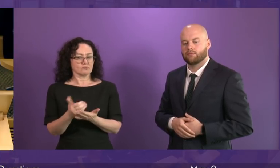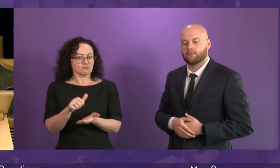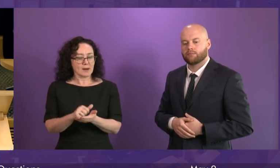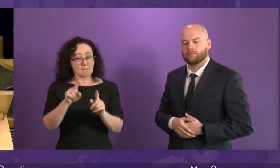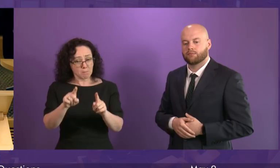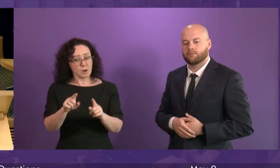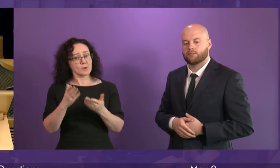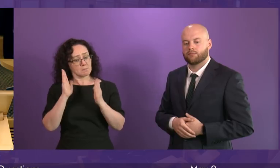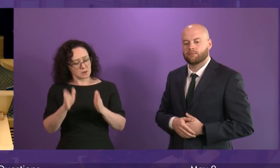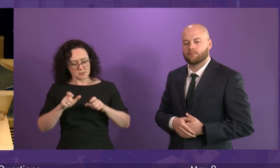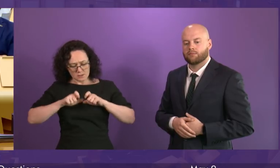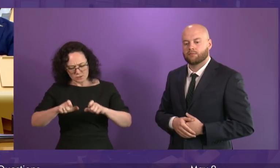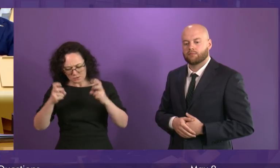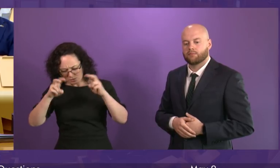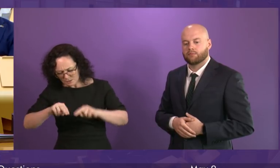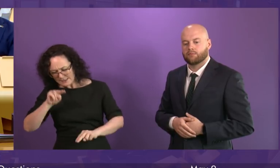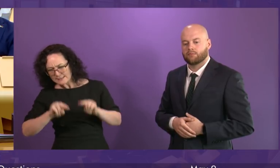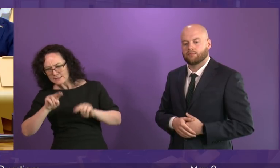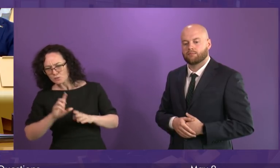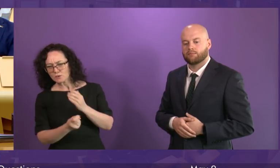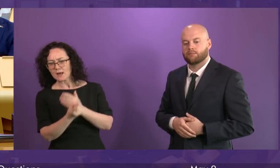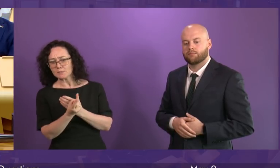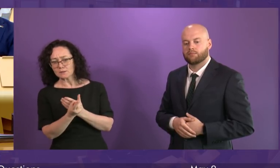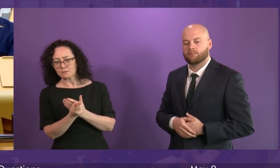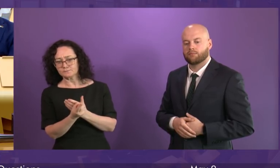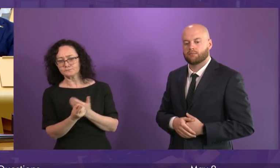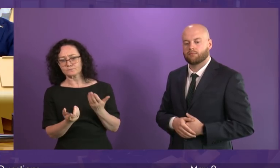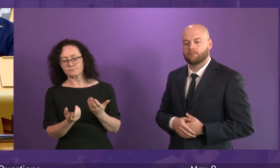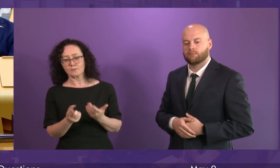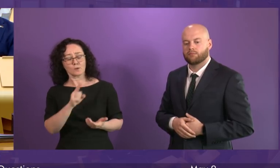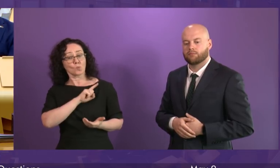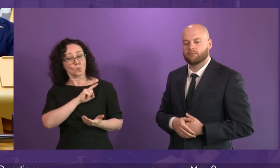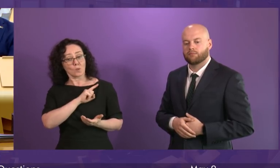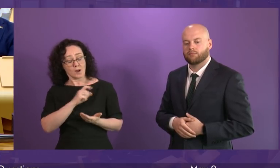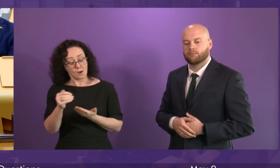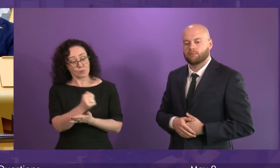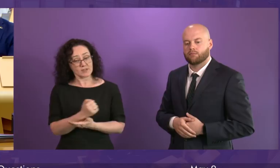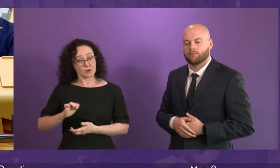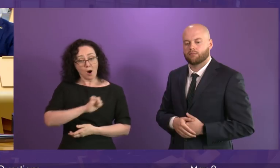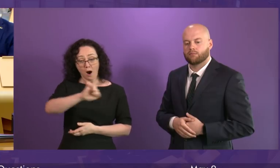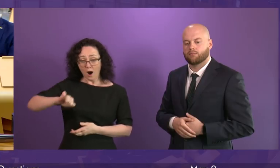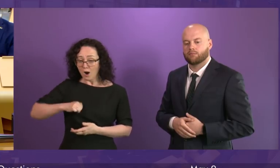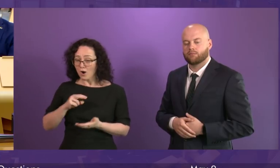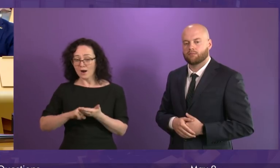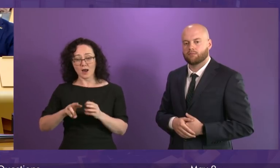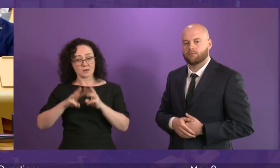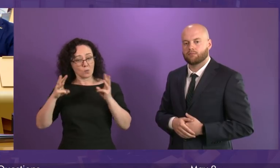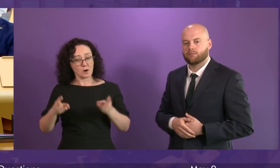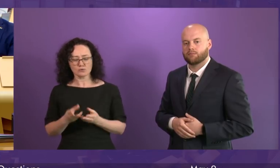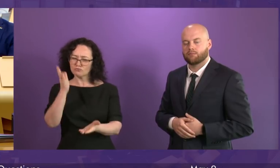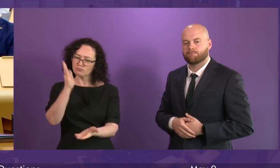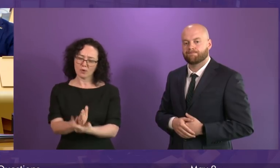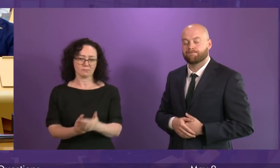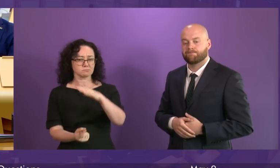on an ongoing basis. The protection of our natural environment is such a priority that across, just as on climate change, the